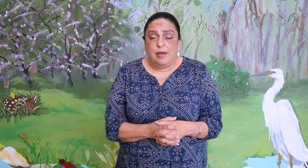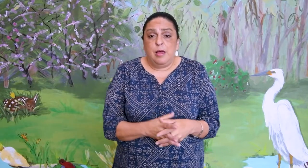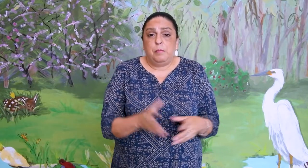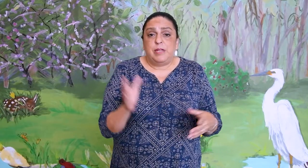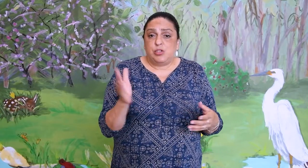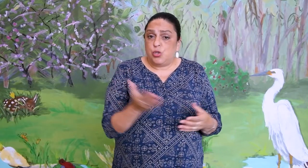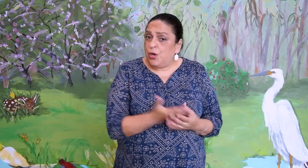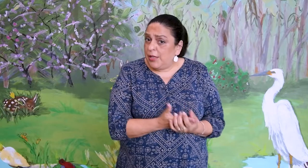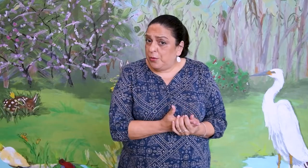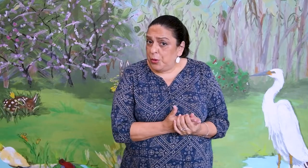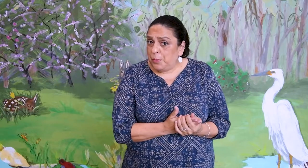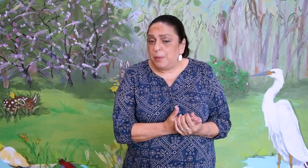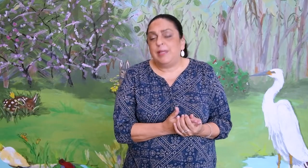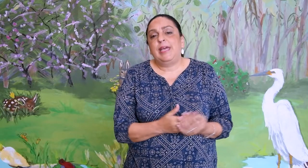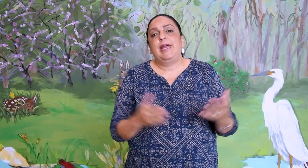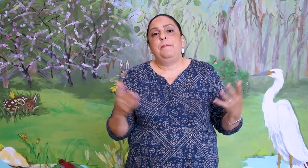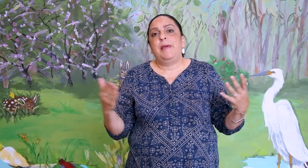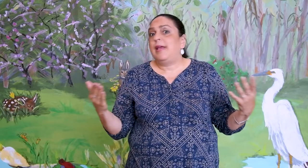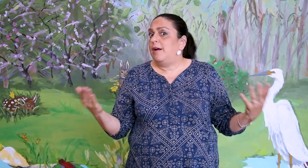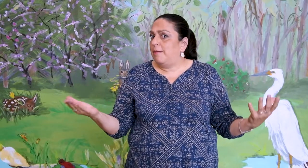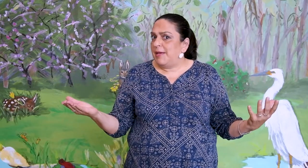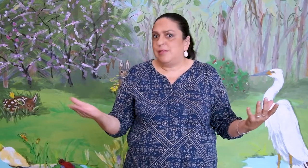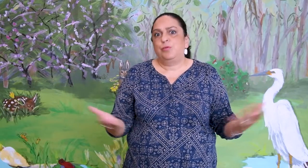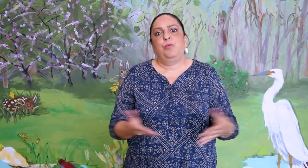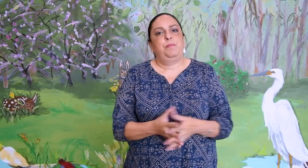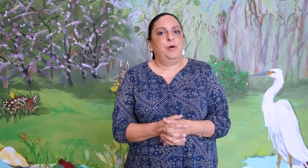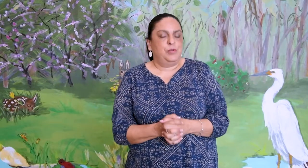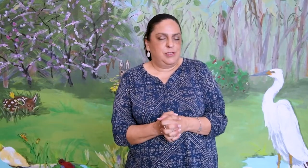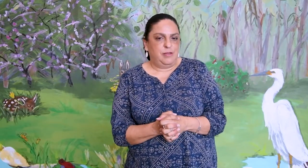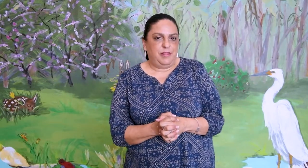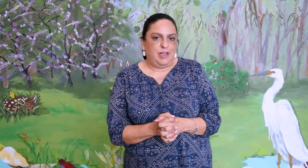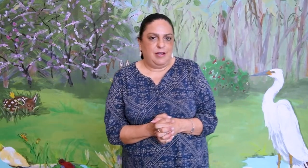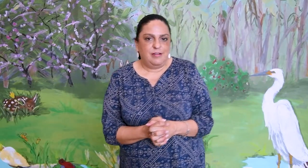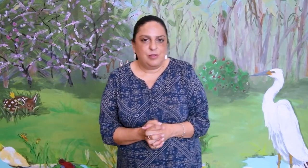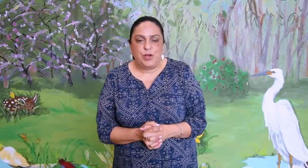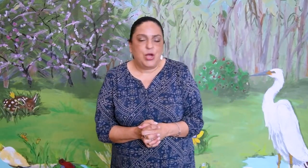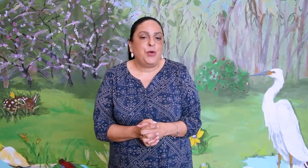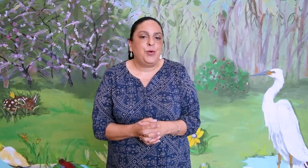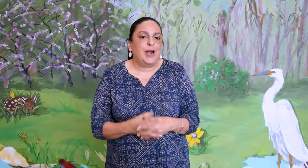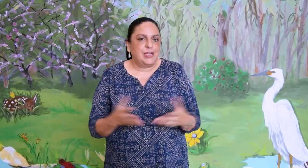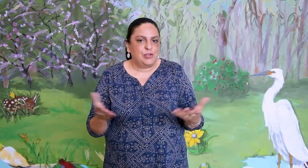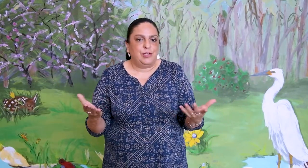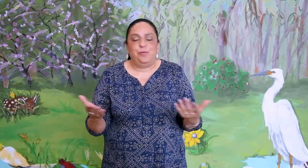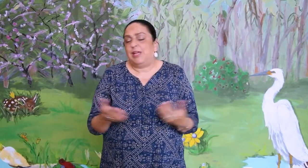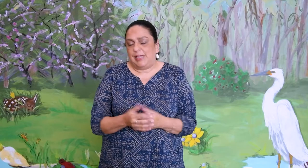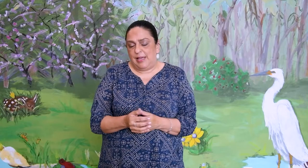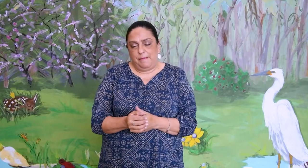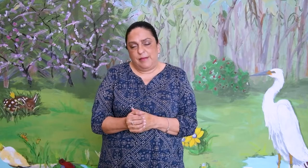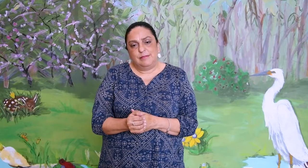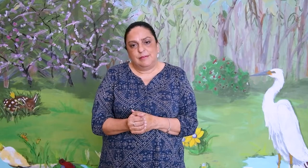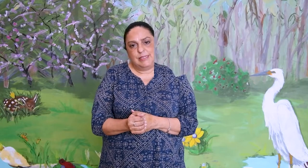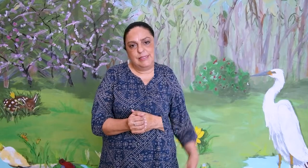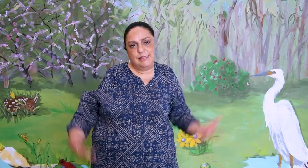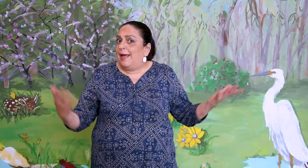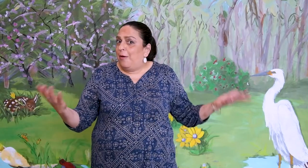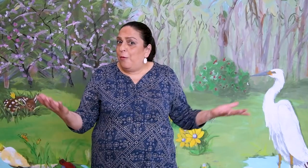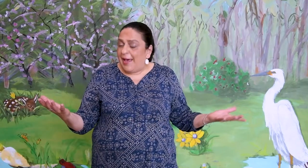Please join the group, and make comments when we post something, and we know you are actually reading them. Well,